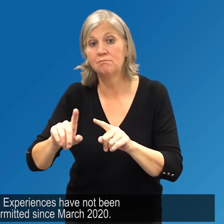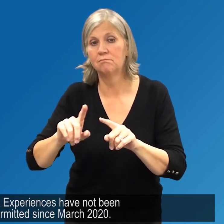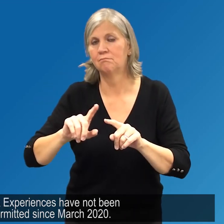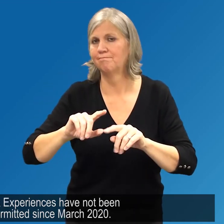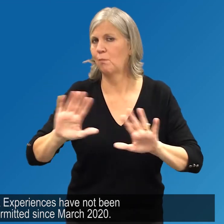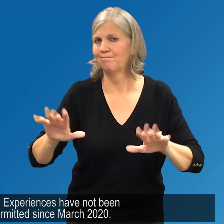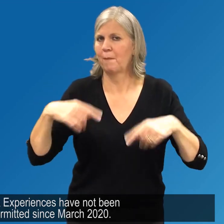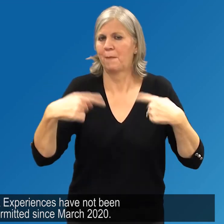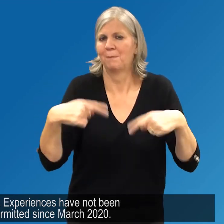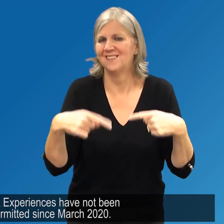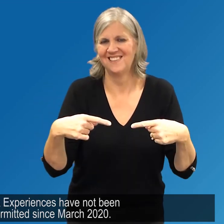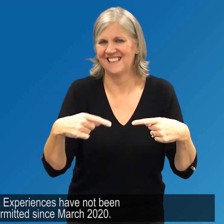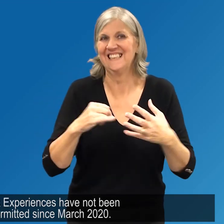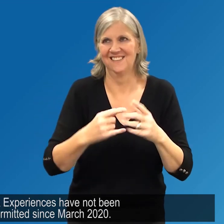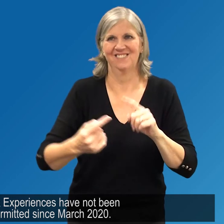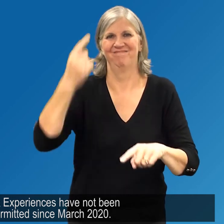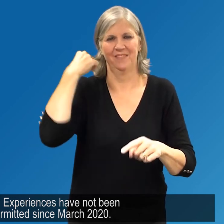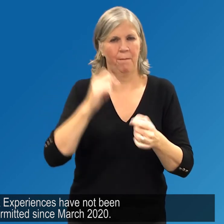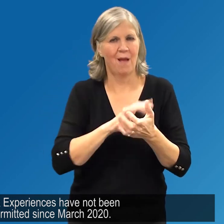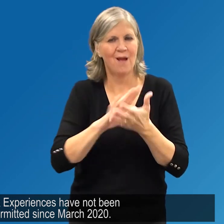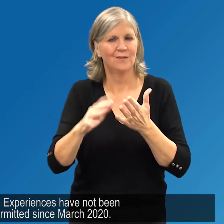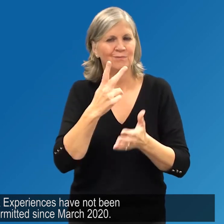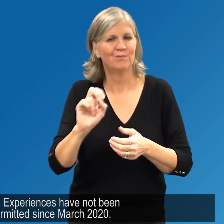Work experiences have not been permitted since March 2020.